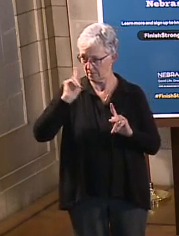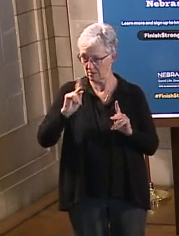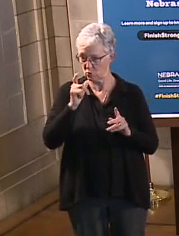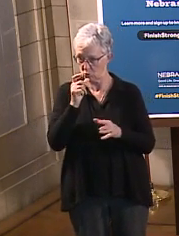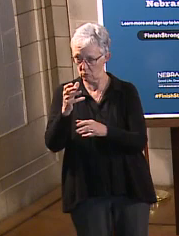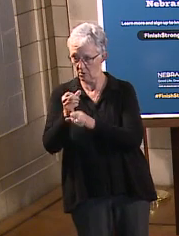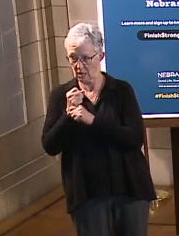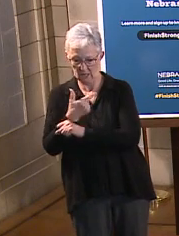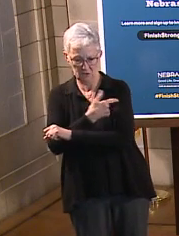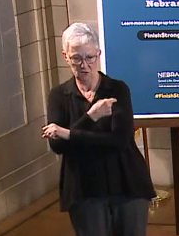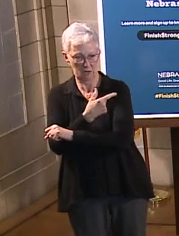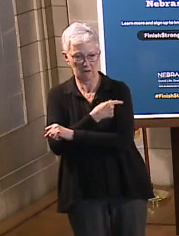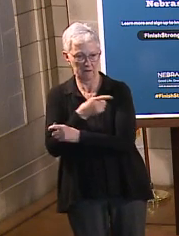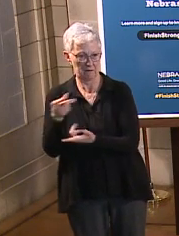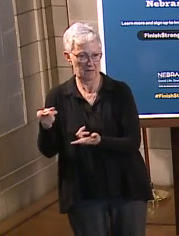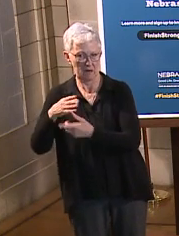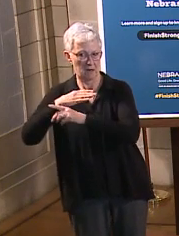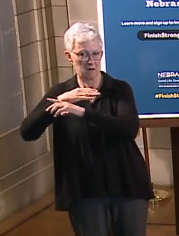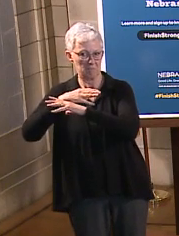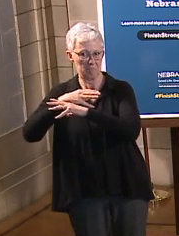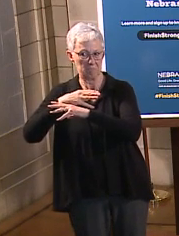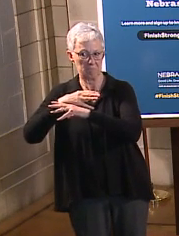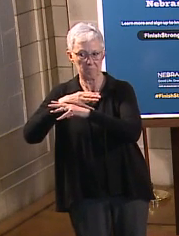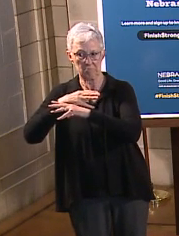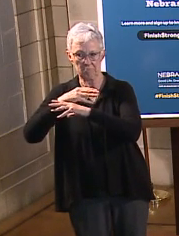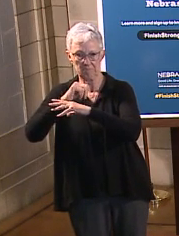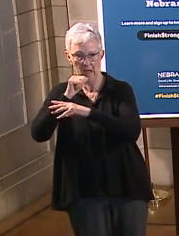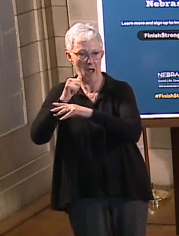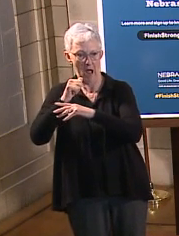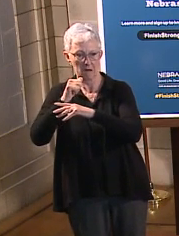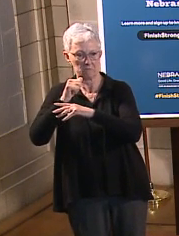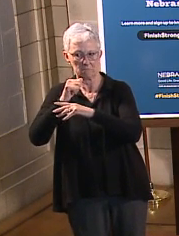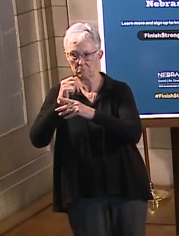and having those severe reactions that can lead to death.